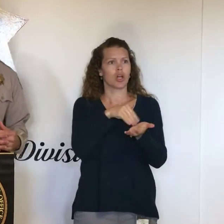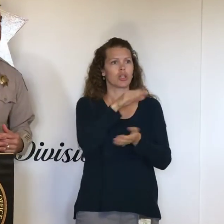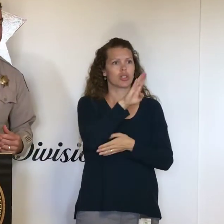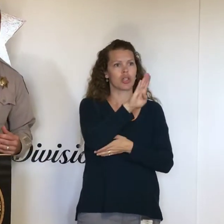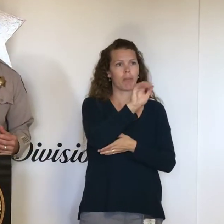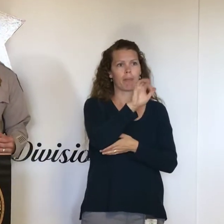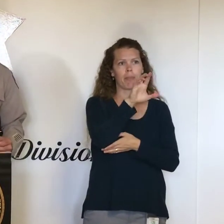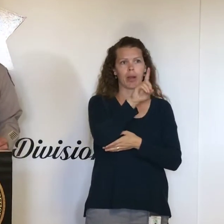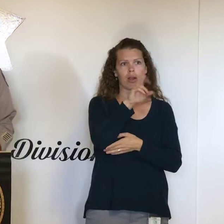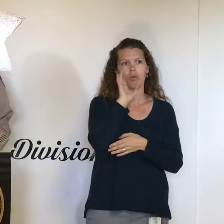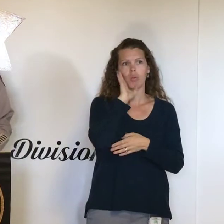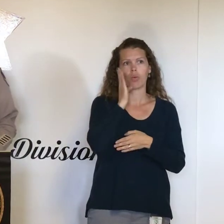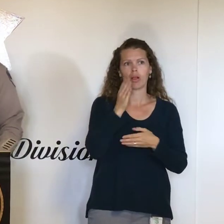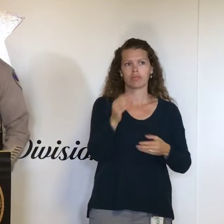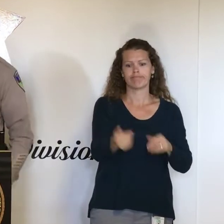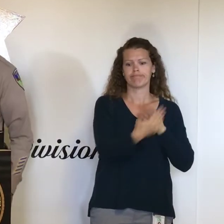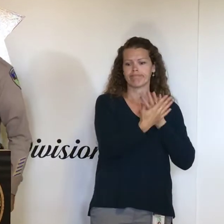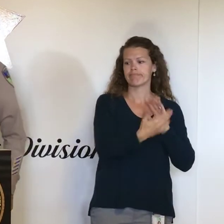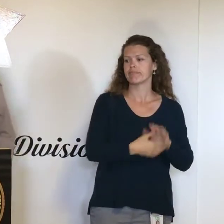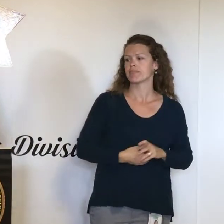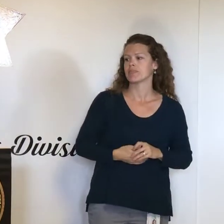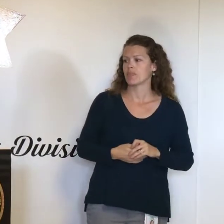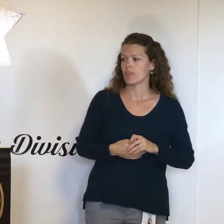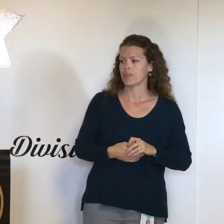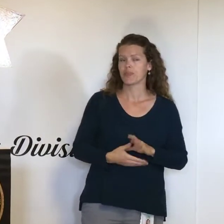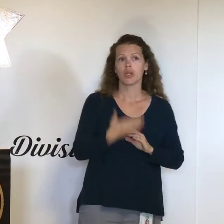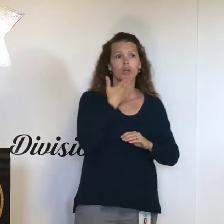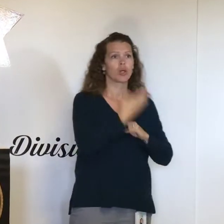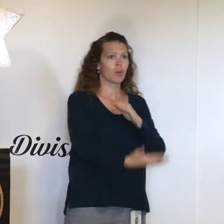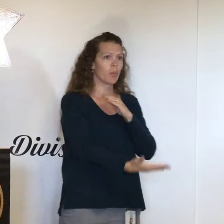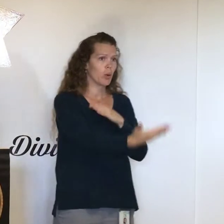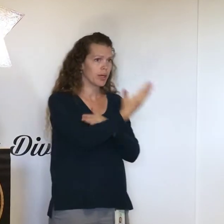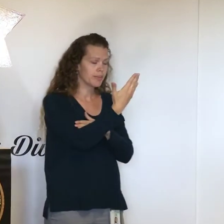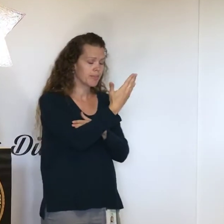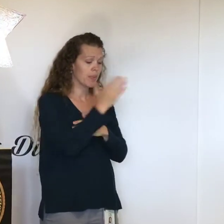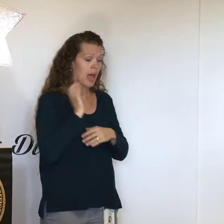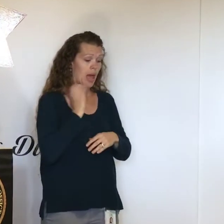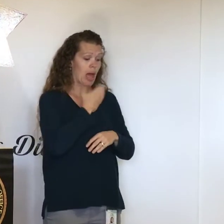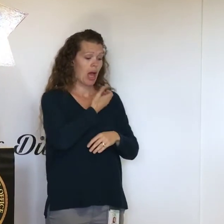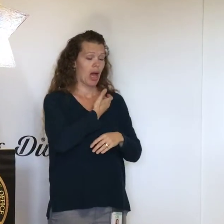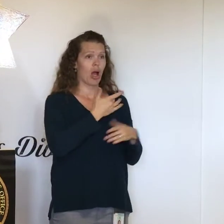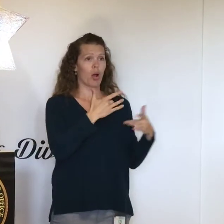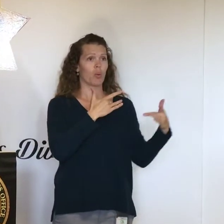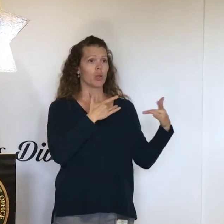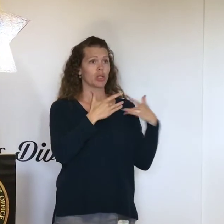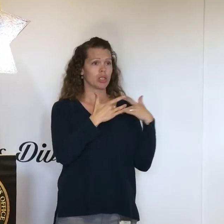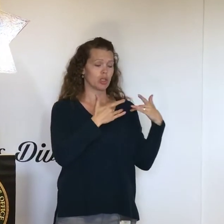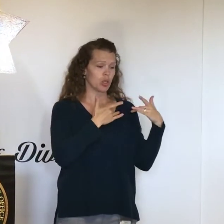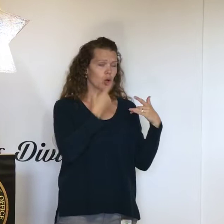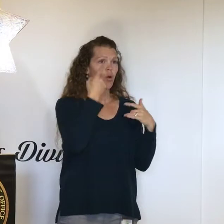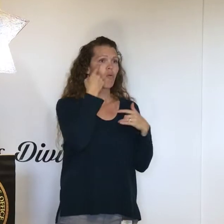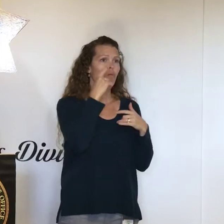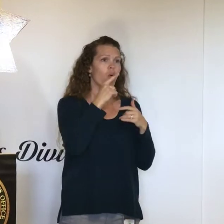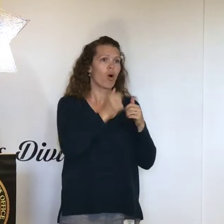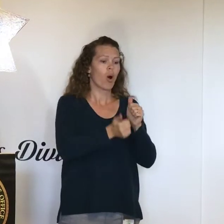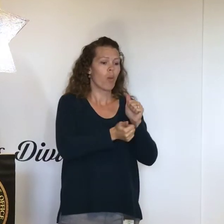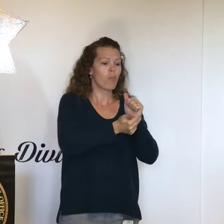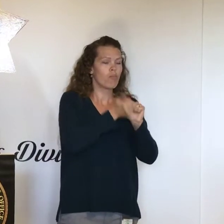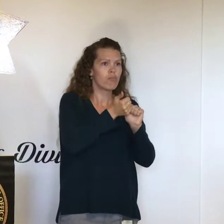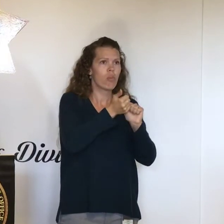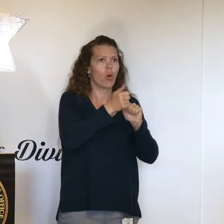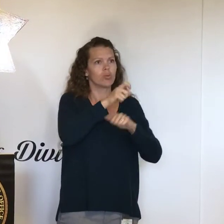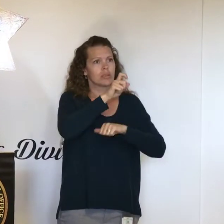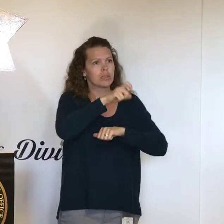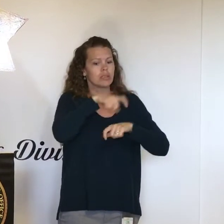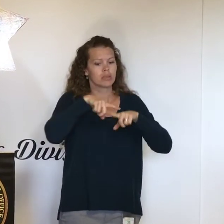assist those that need care. Good morning. Our concern is indeed for the most vulnerable. And I want to